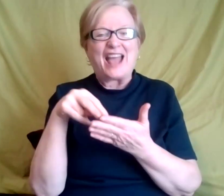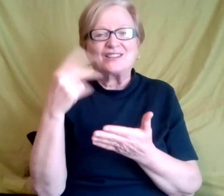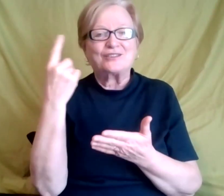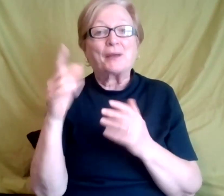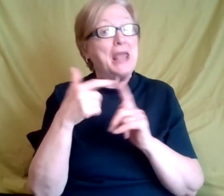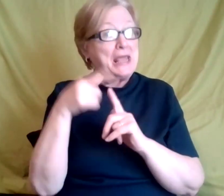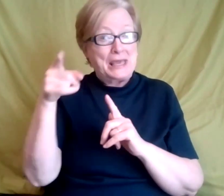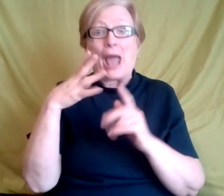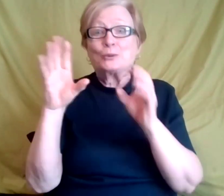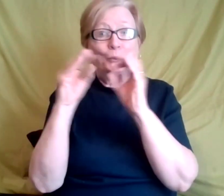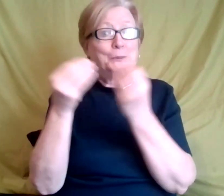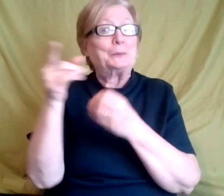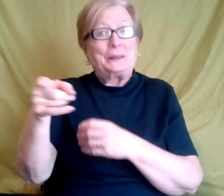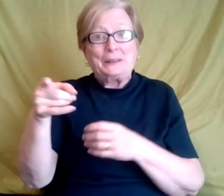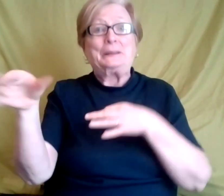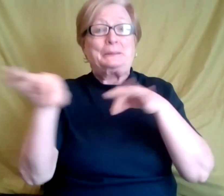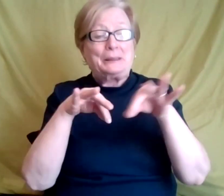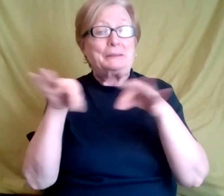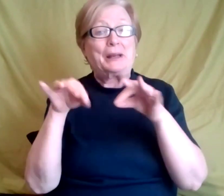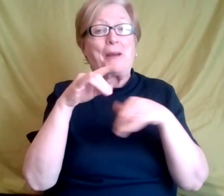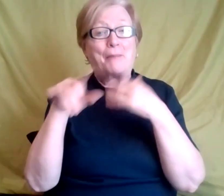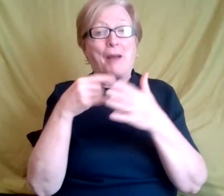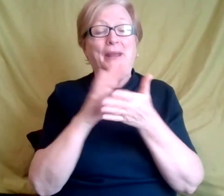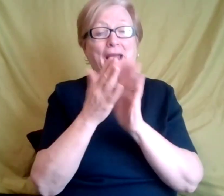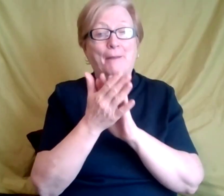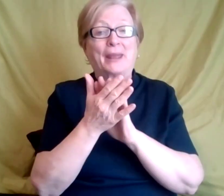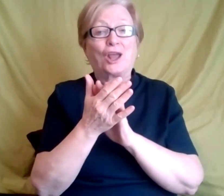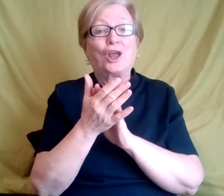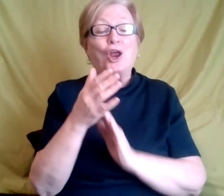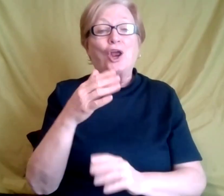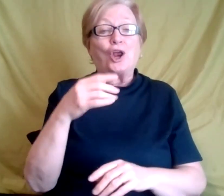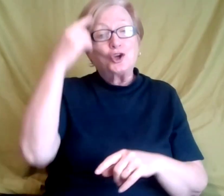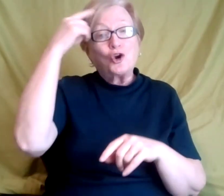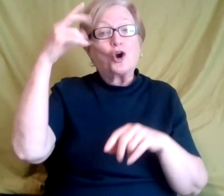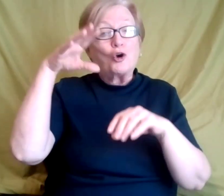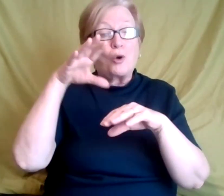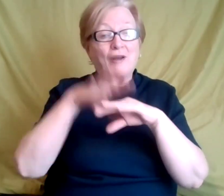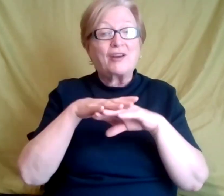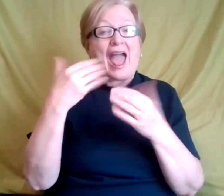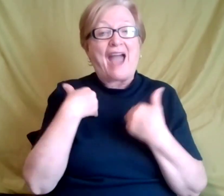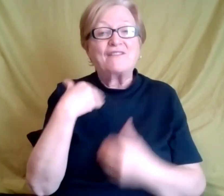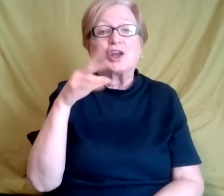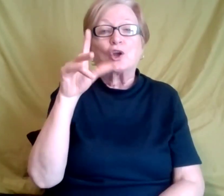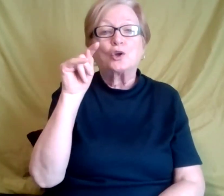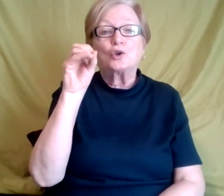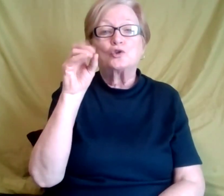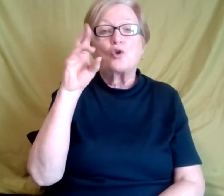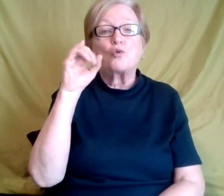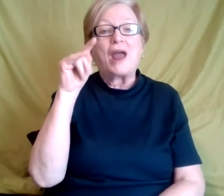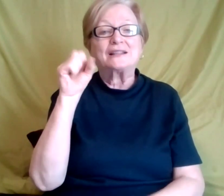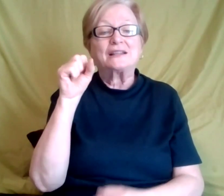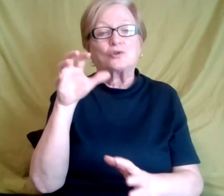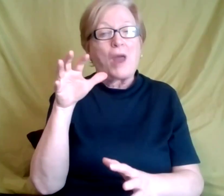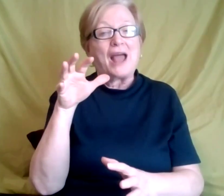organization that he talks about being neurodivergent and, and having Tourette's. There's, um, uh, someone